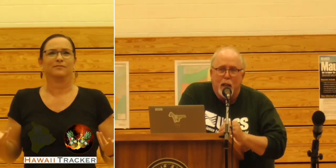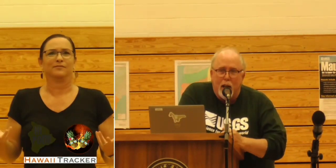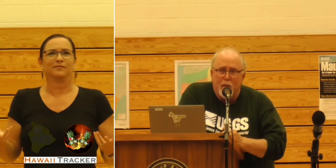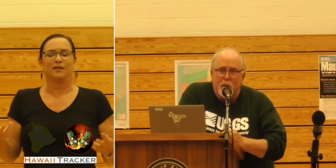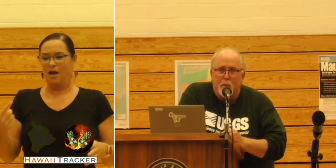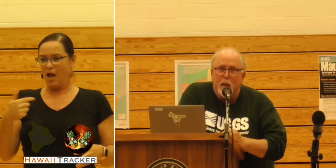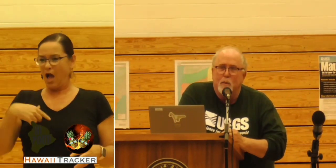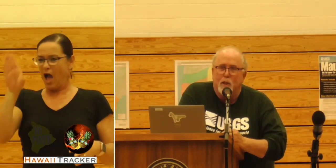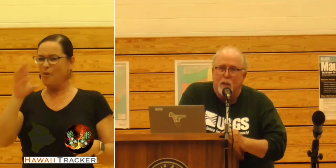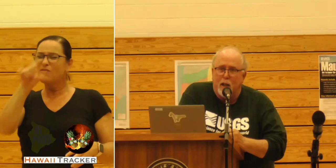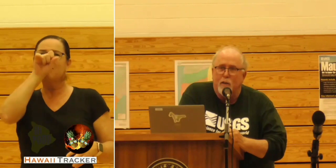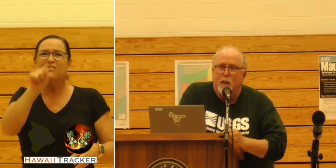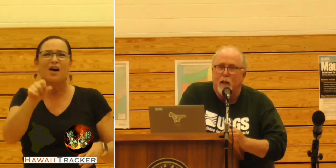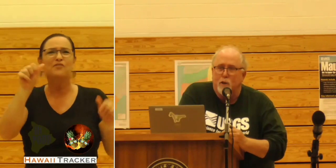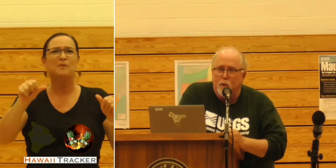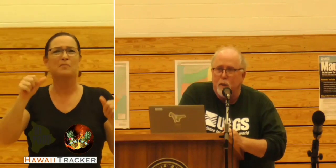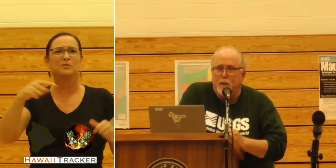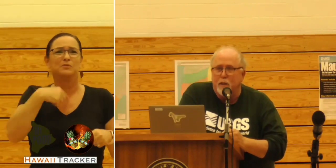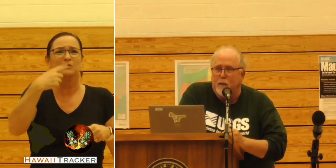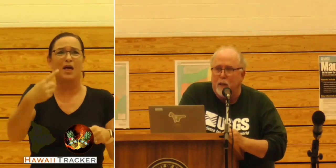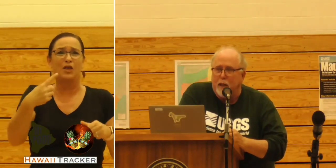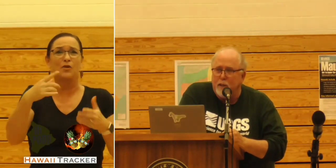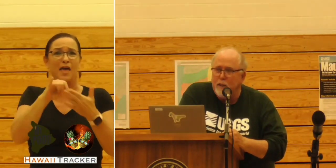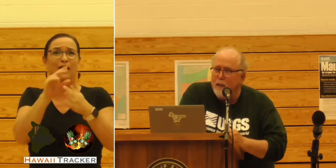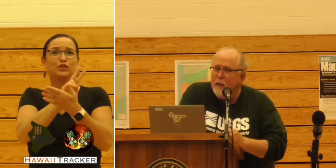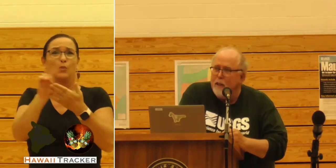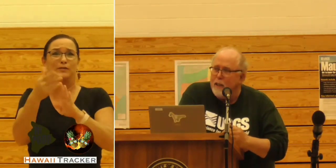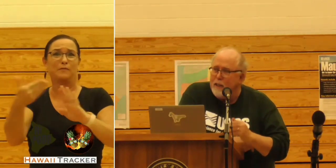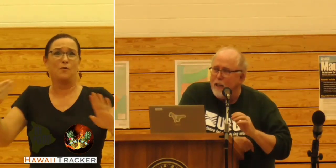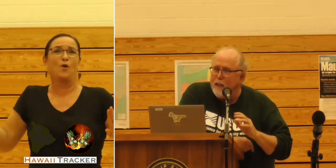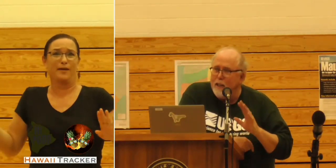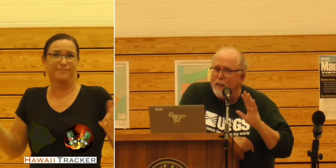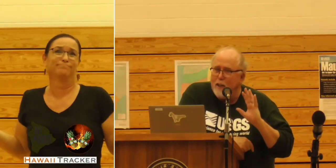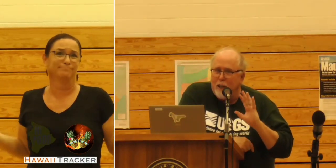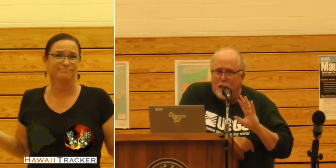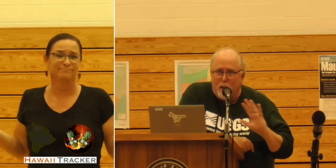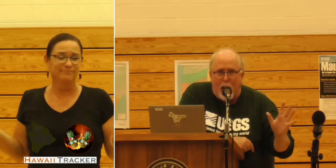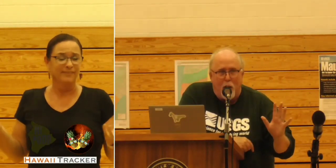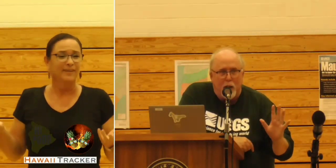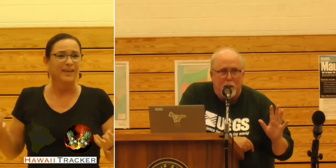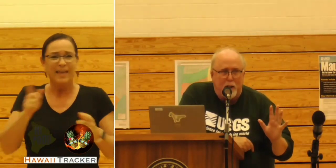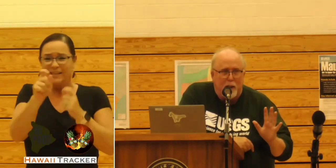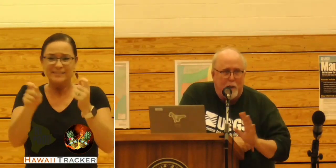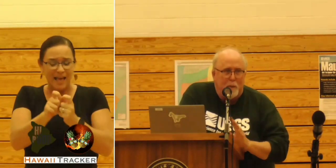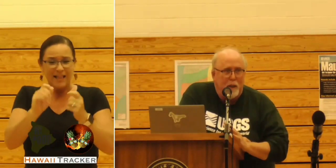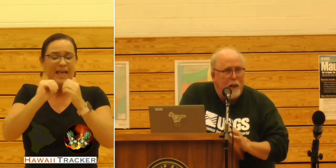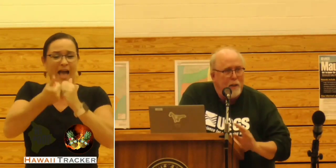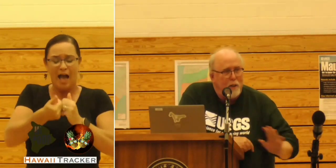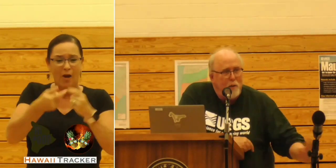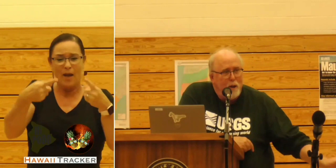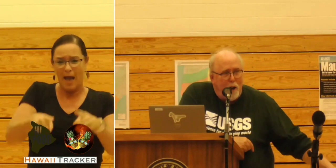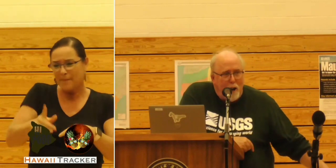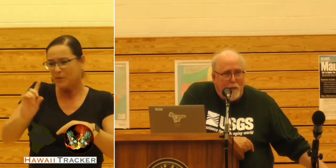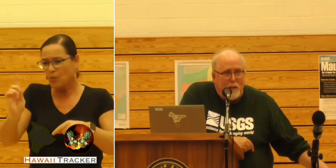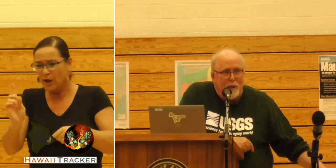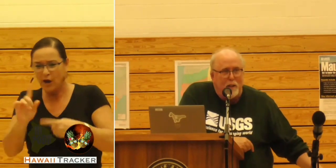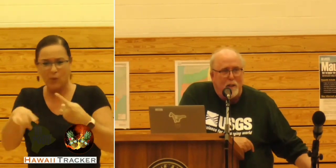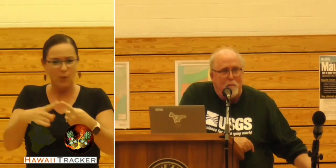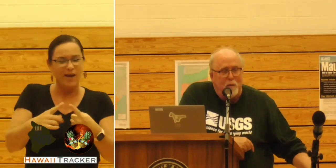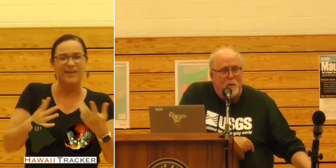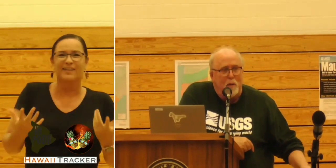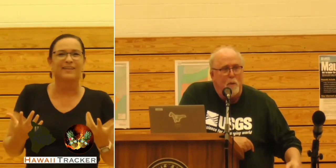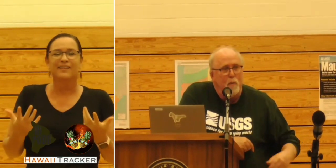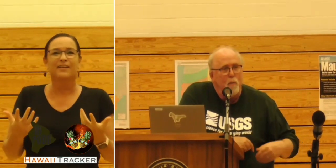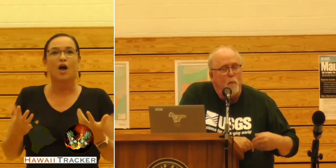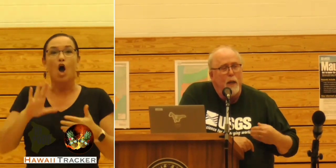would love to be able to tell you that two weeks in advance, exactly how that's going to happen. And so would all of us